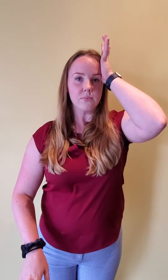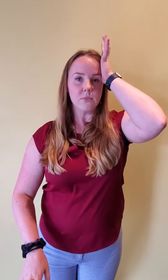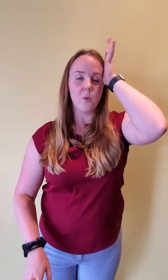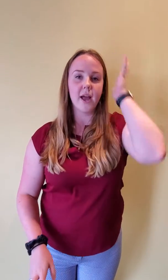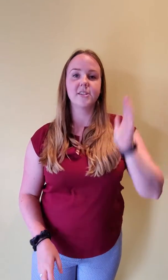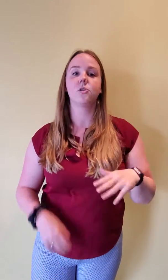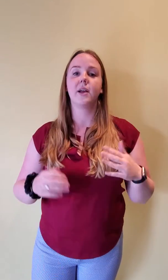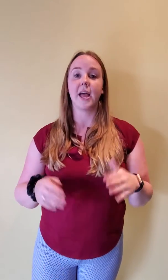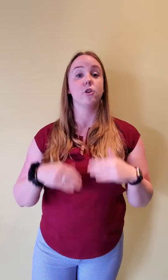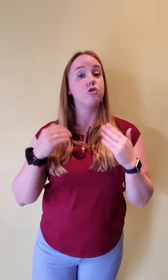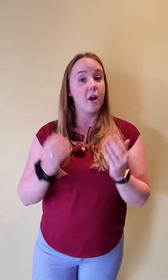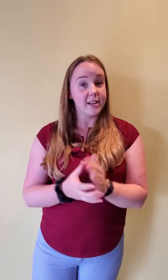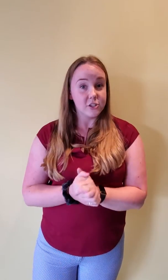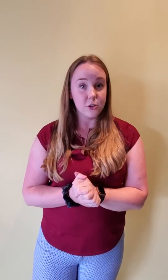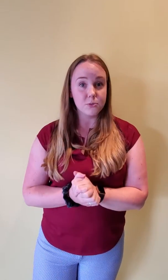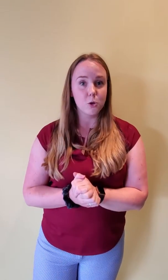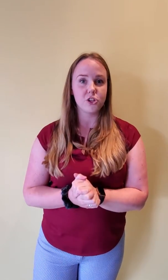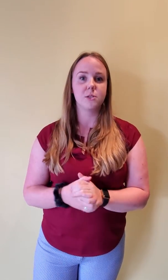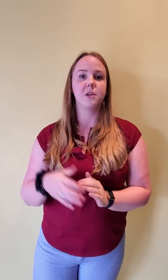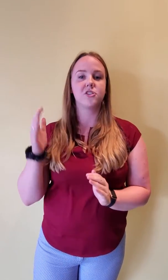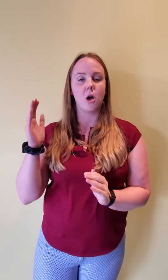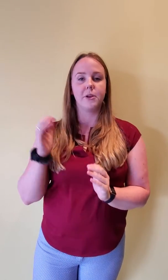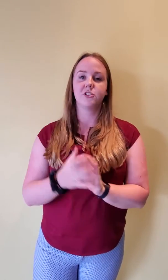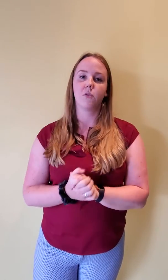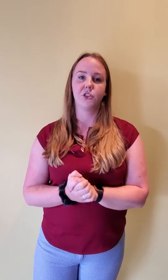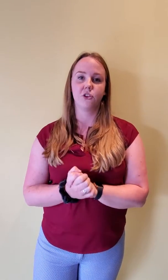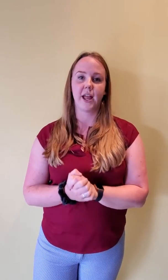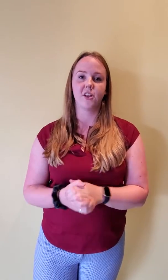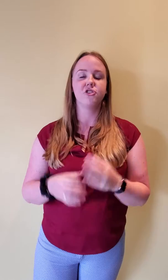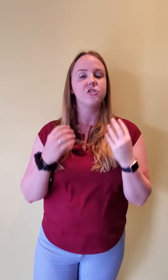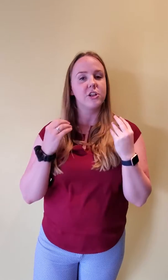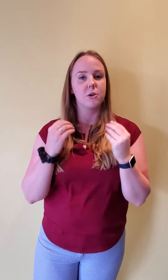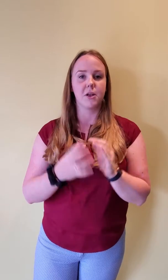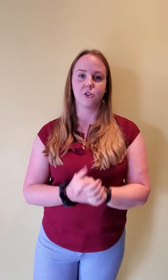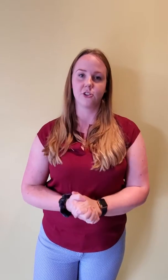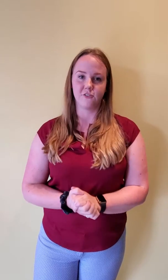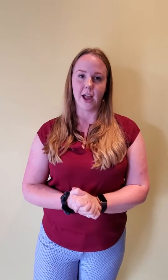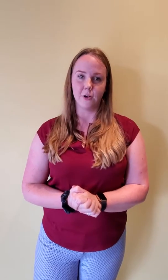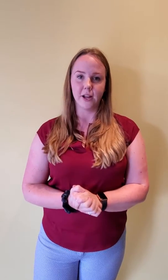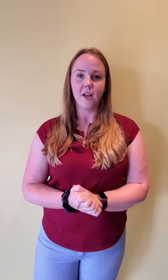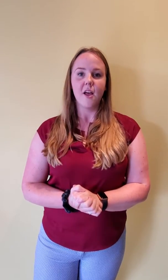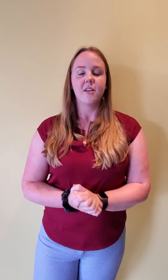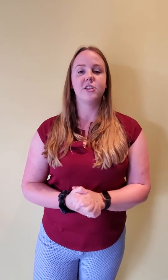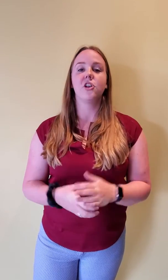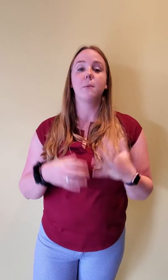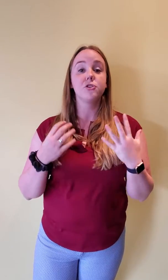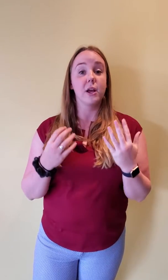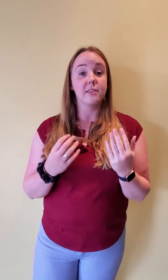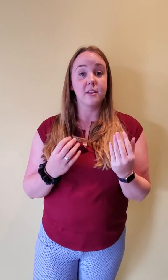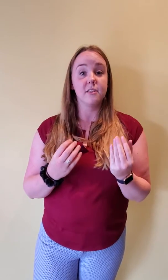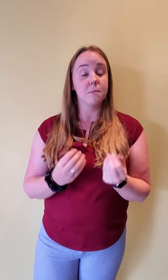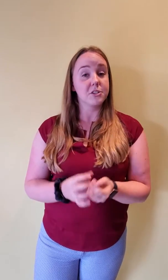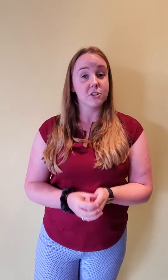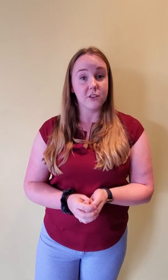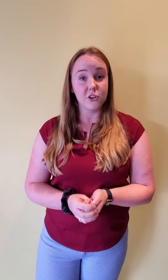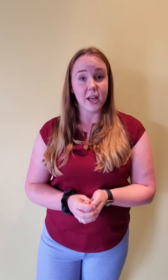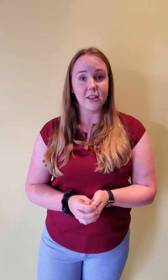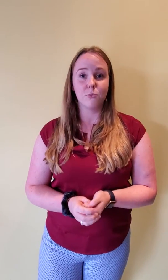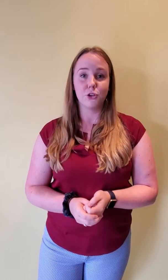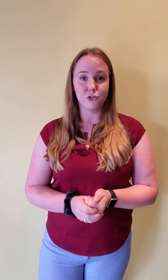Okay so again you're trying to do those motions but stopping yourself with your hand just so that your muscles are firing. These will help strengthen the muscles of your neck and reduce